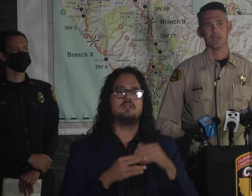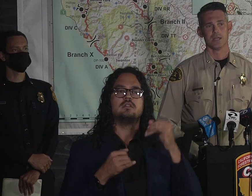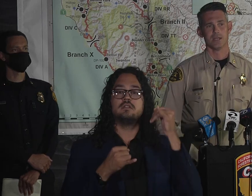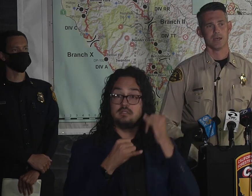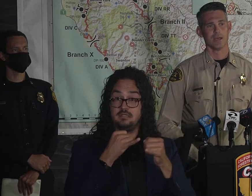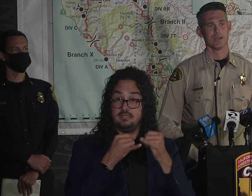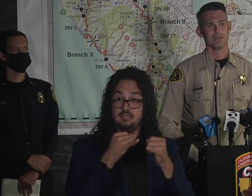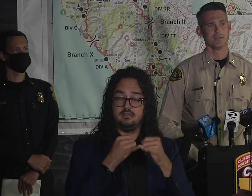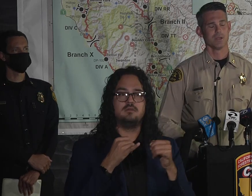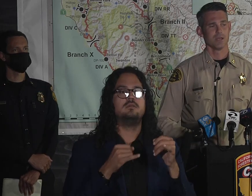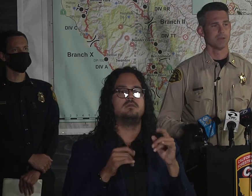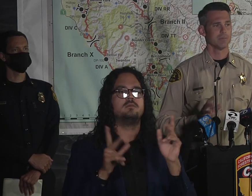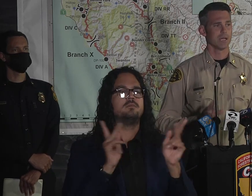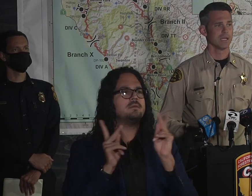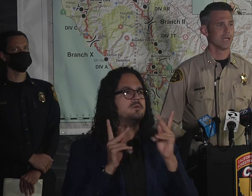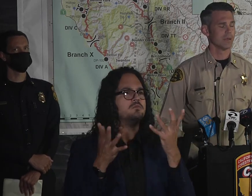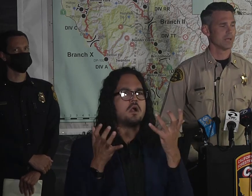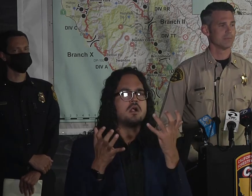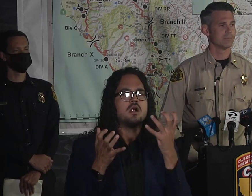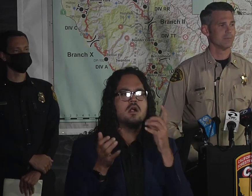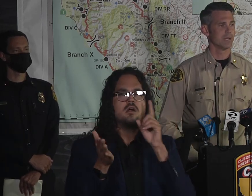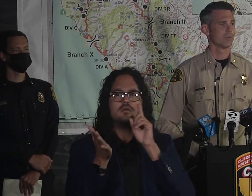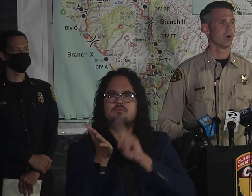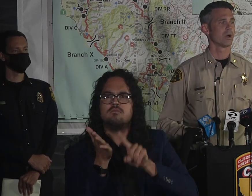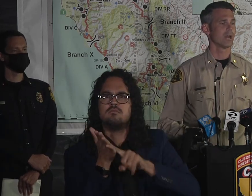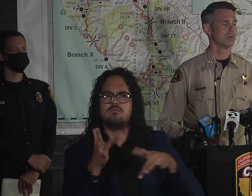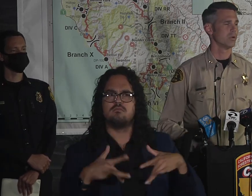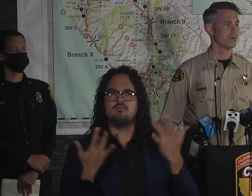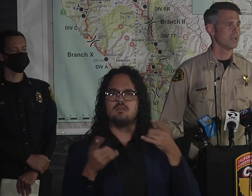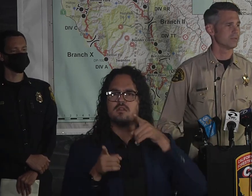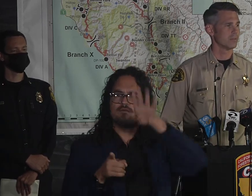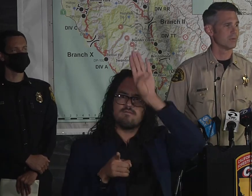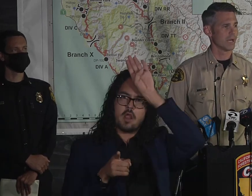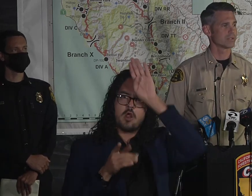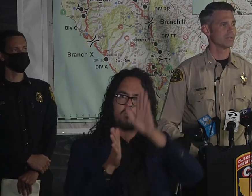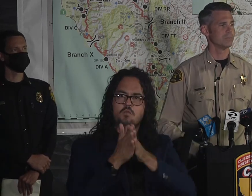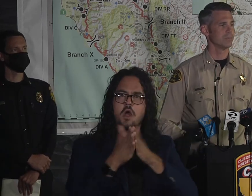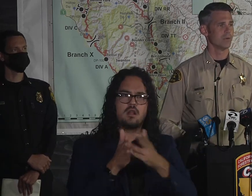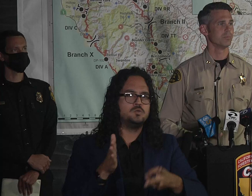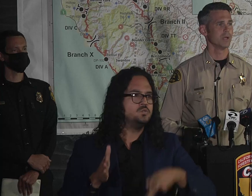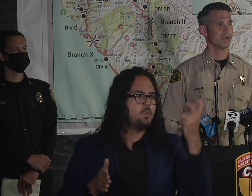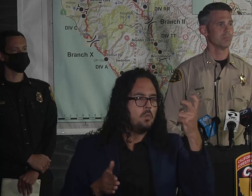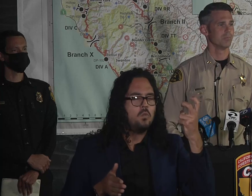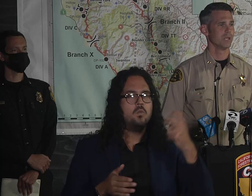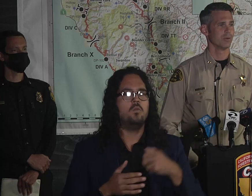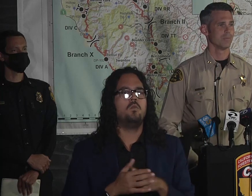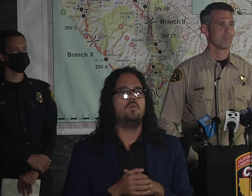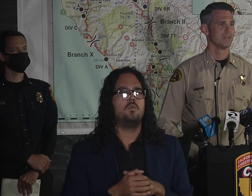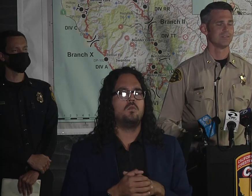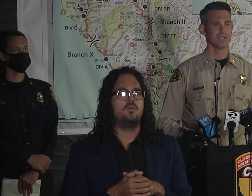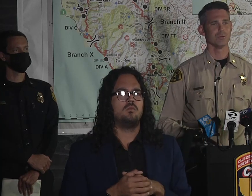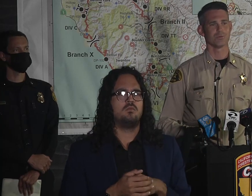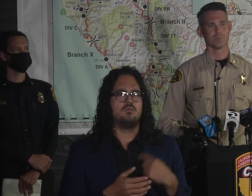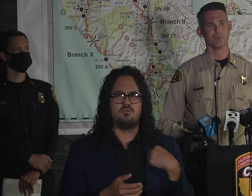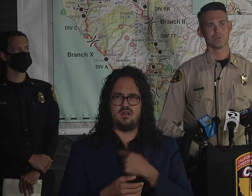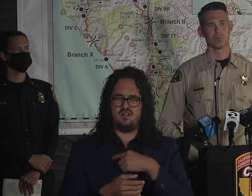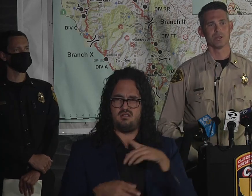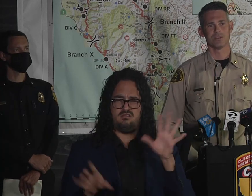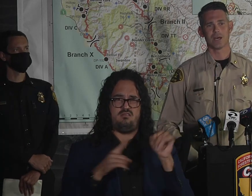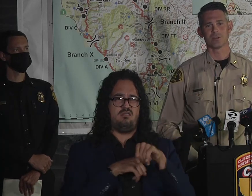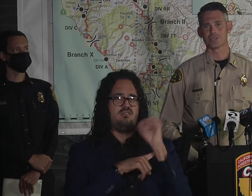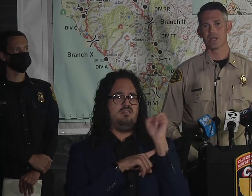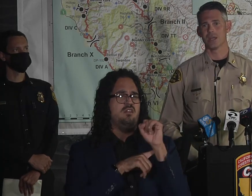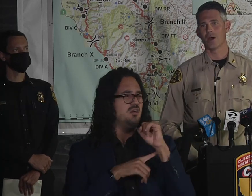and again, I think we're all kind of blown away that somebody would actually, you know, steal from